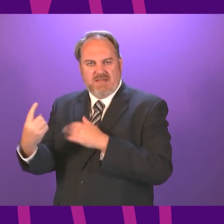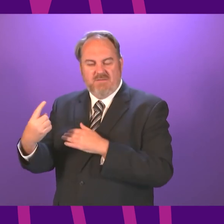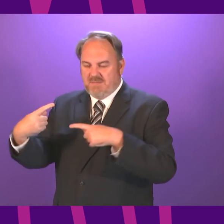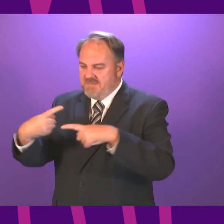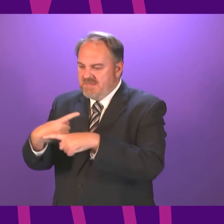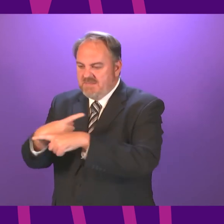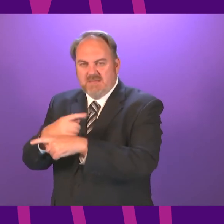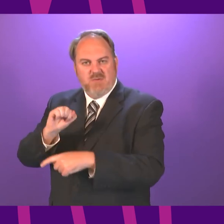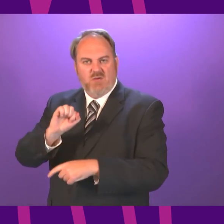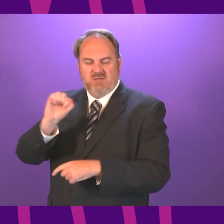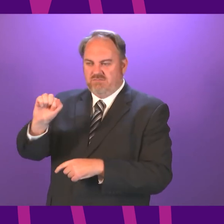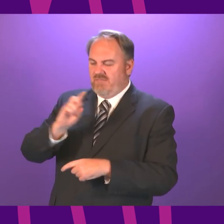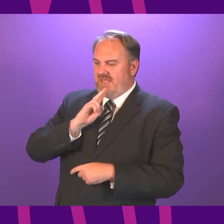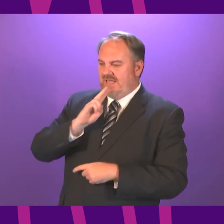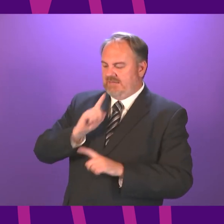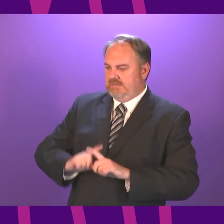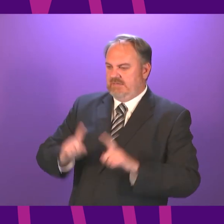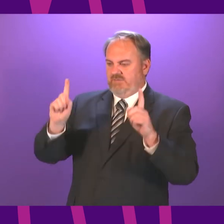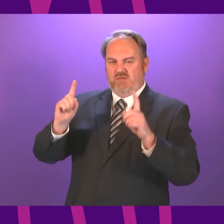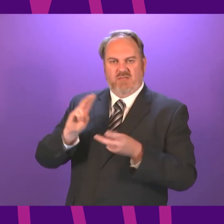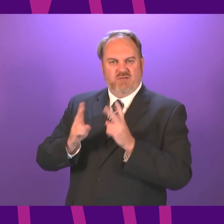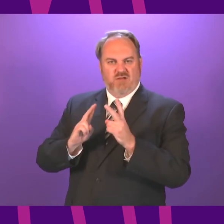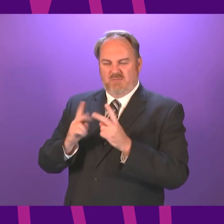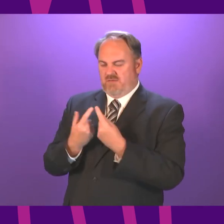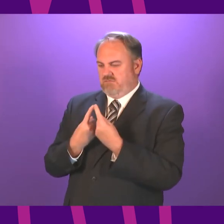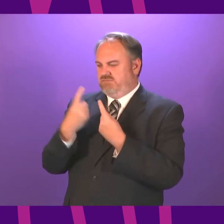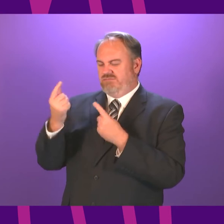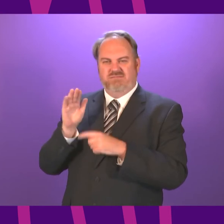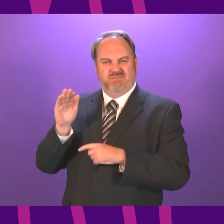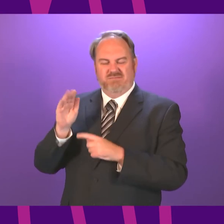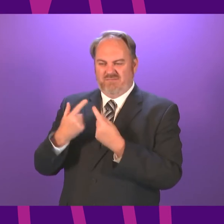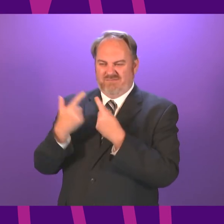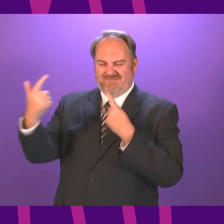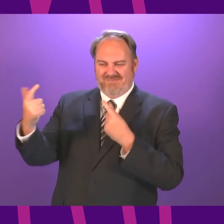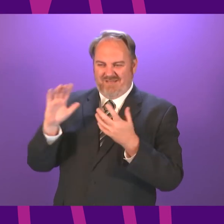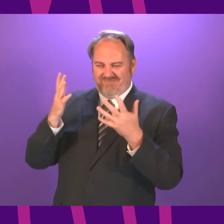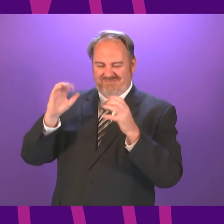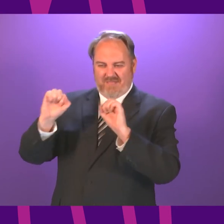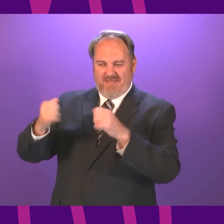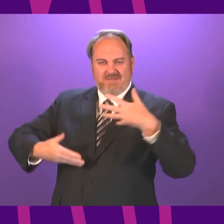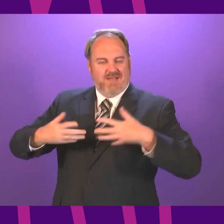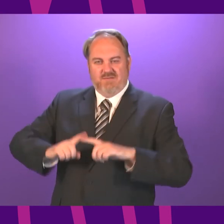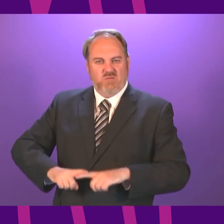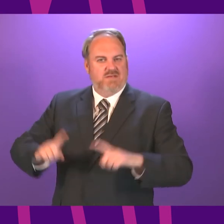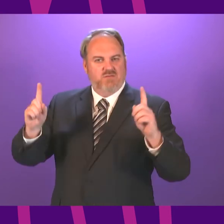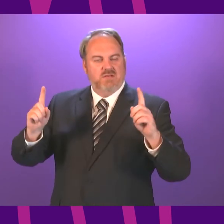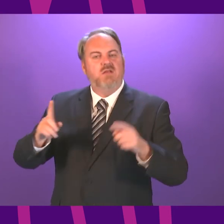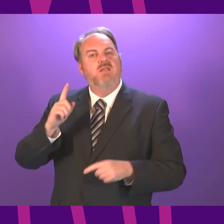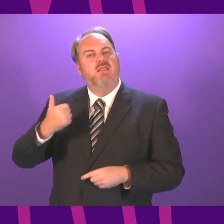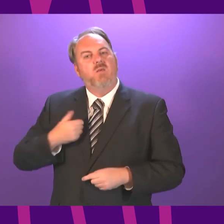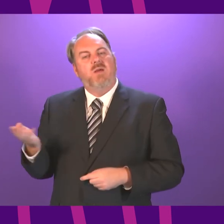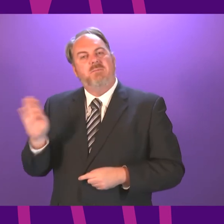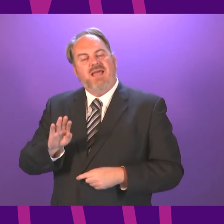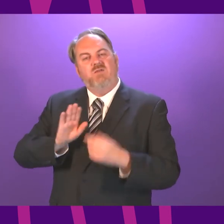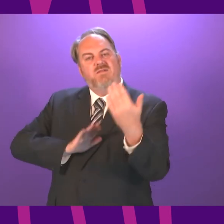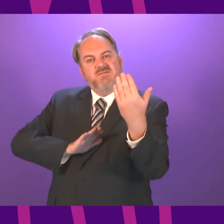translated. What they are looking, hopefully, to have again is the right to direct face-to-face contact with GP services,